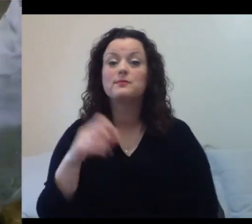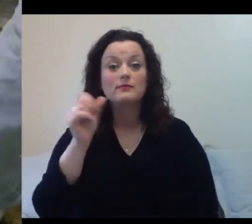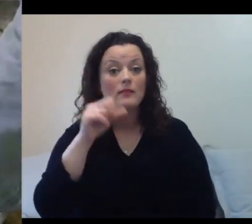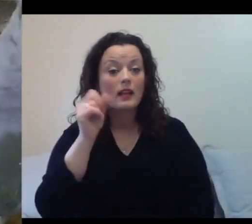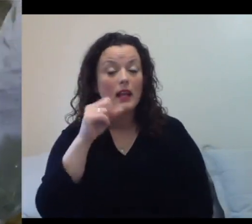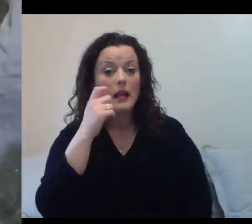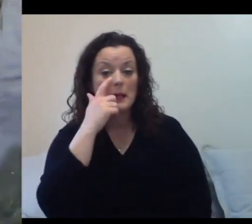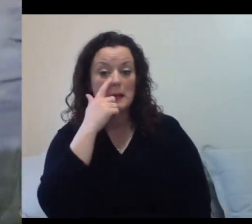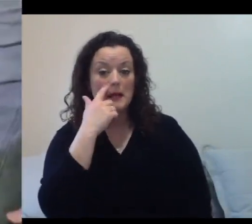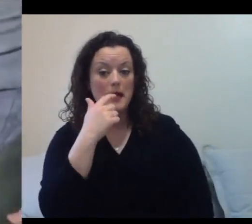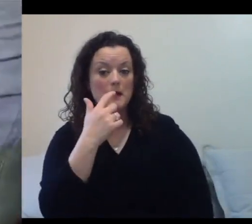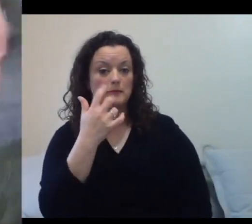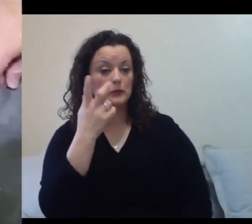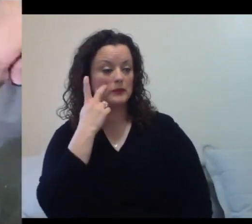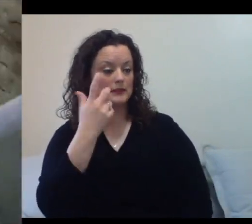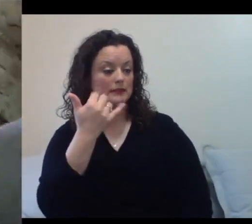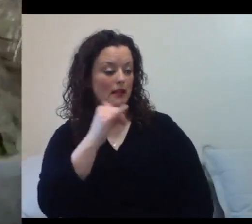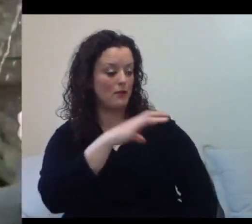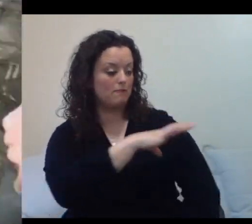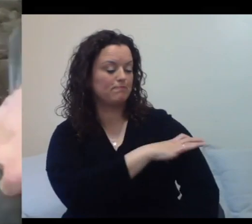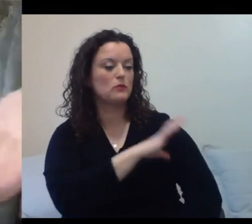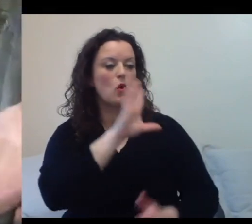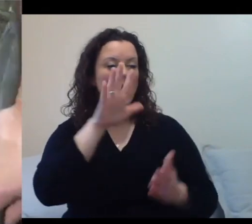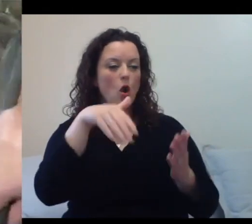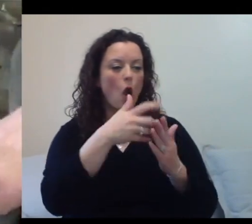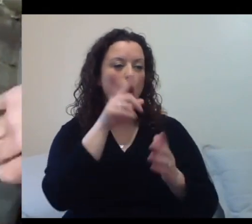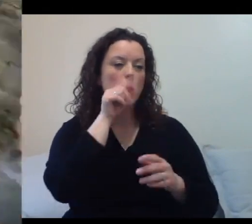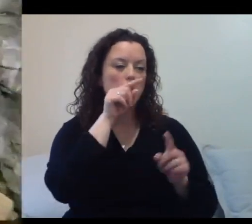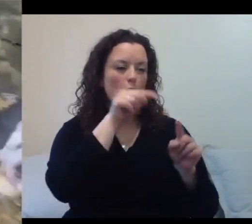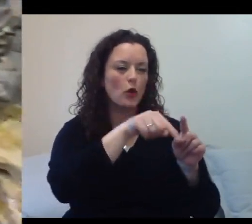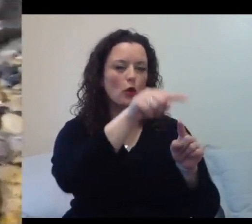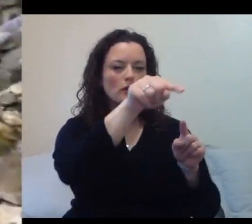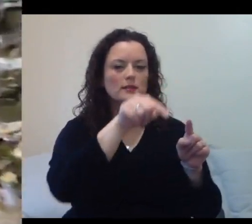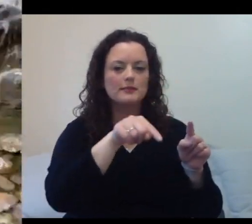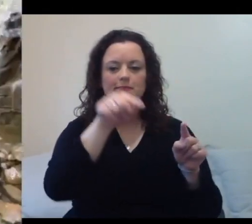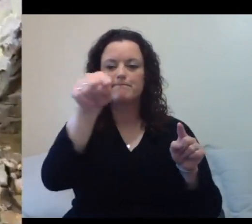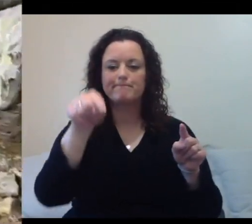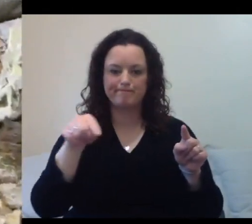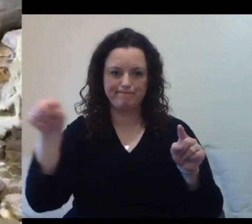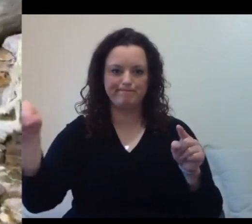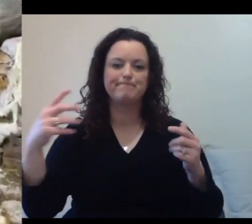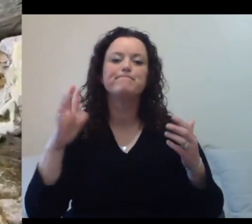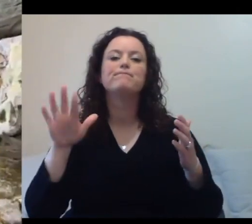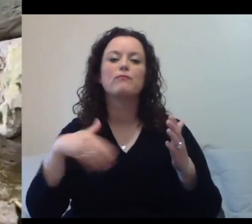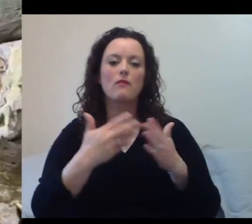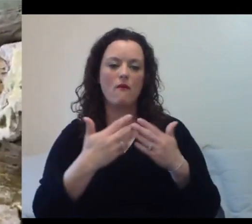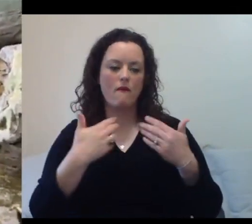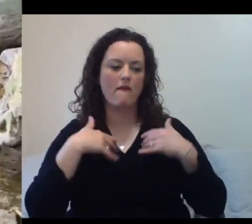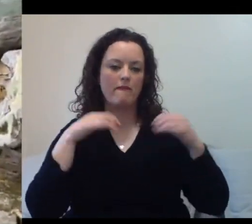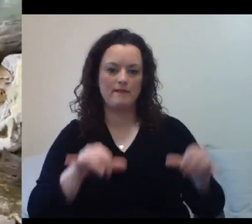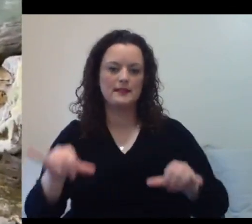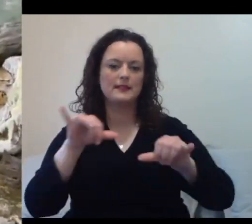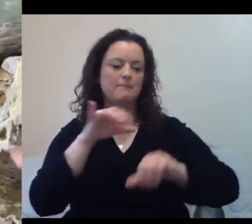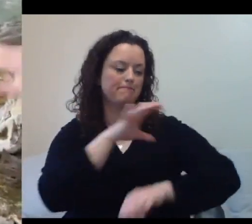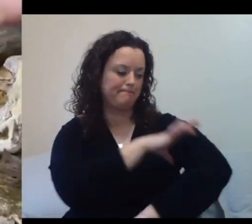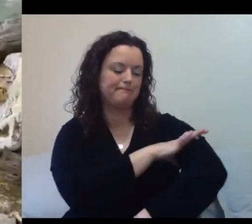of our other birds in the exhibit, you'll notice everybody has a bracelet. That is just an identification tag for us, kind of like a name tag. So if you look,